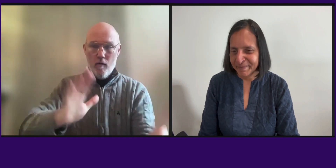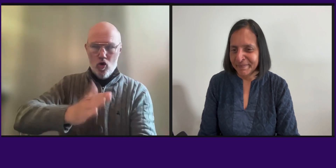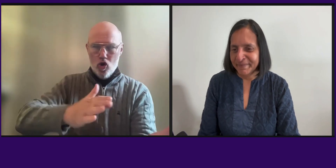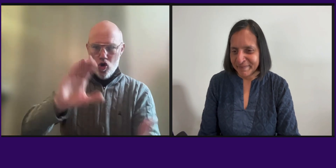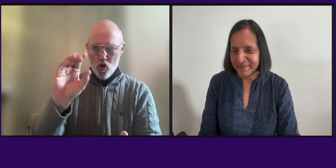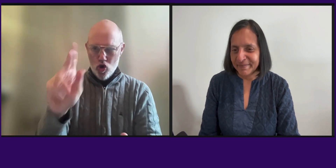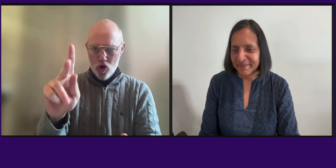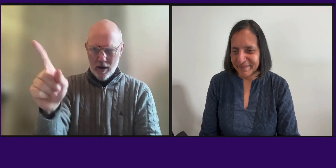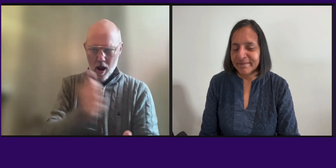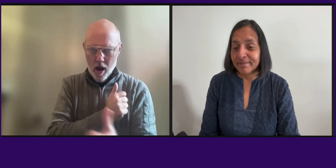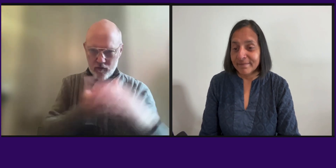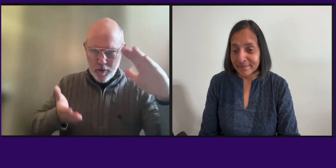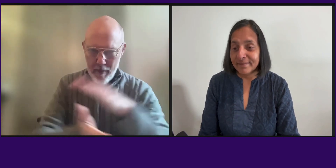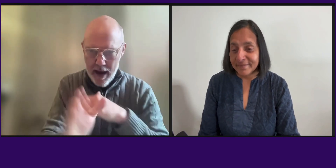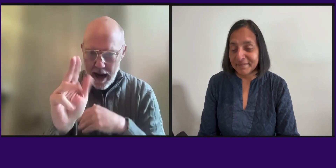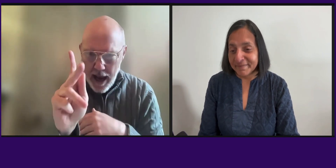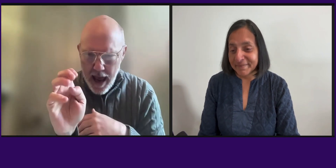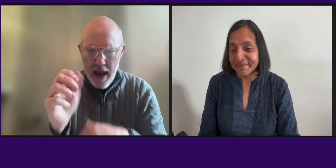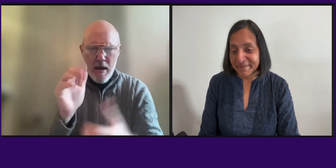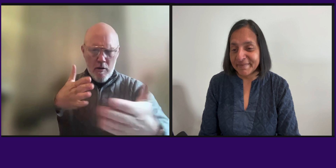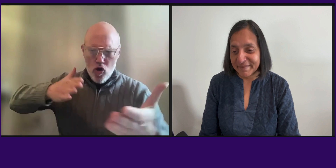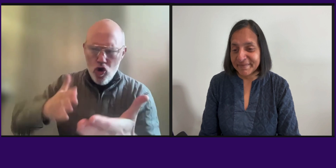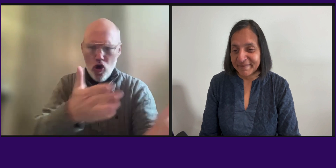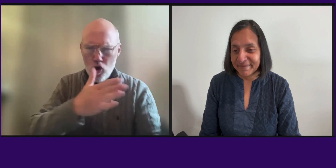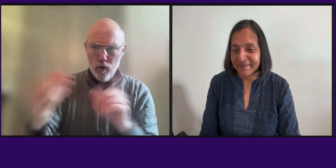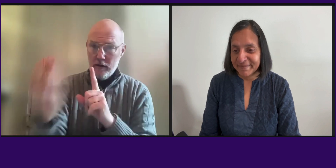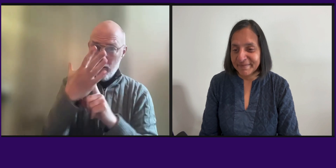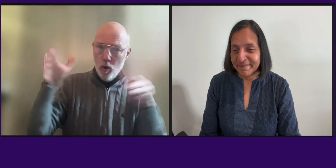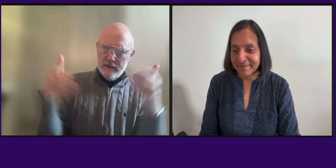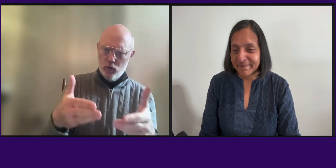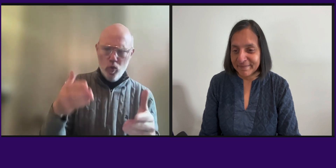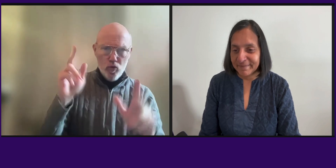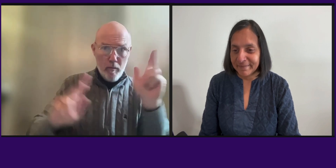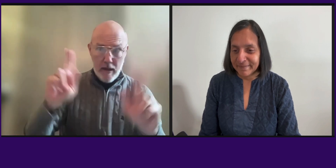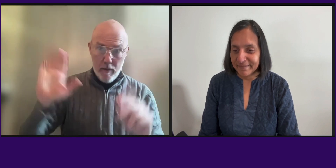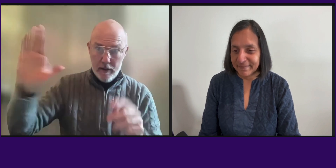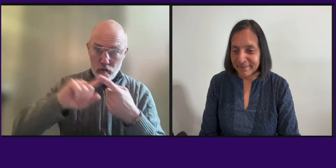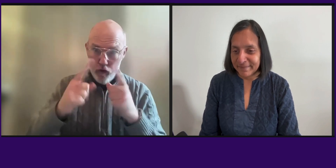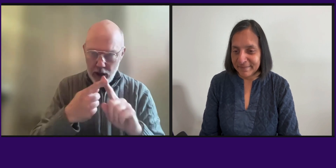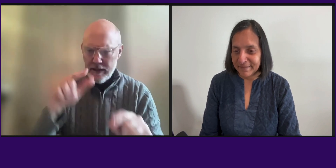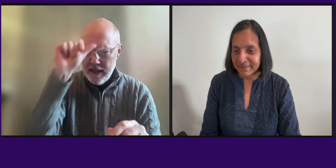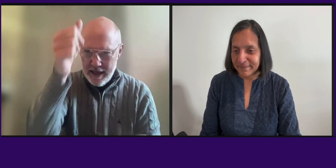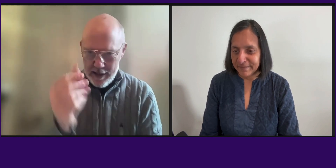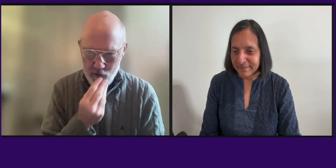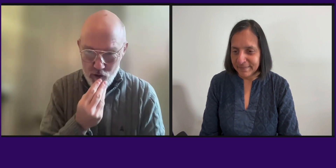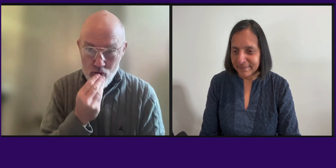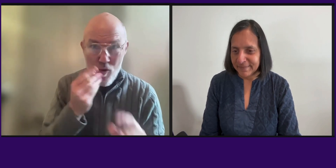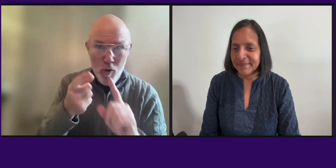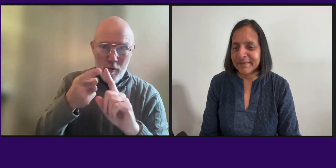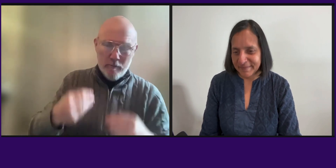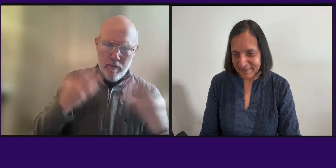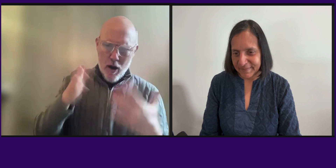He's also an amazing cook. He loves to bake and cook for others and expose them to wonderful Indian food. Most of his recipes have